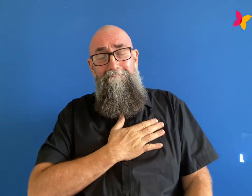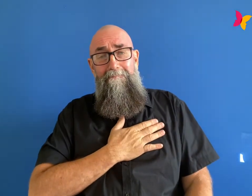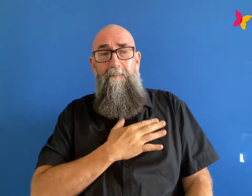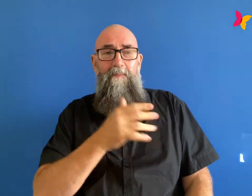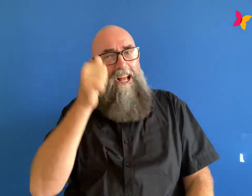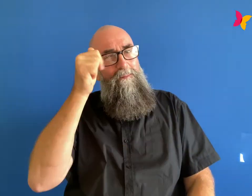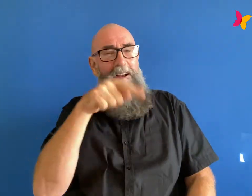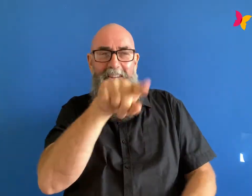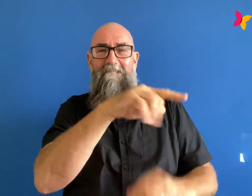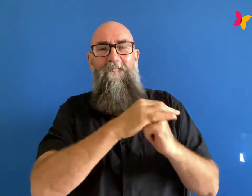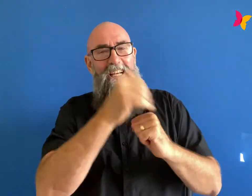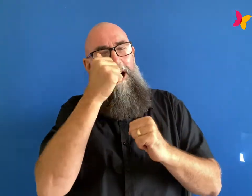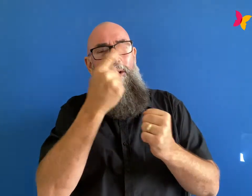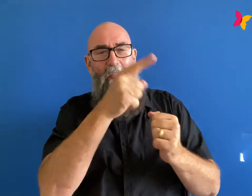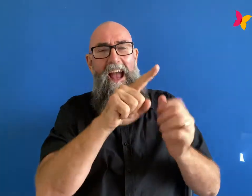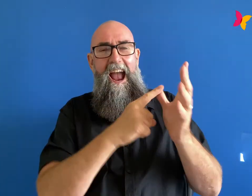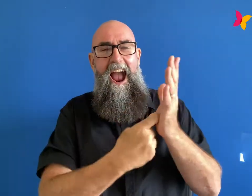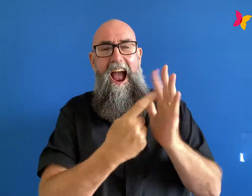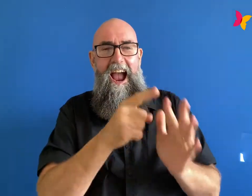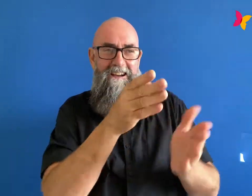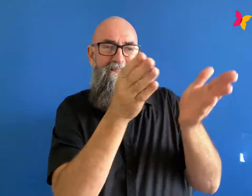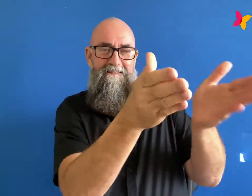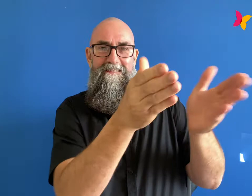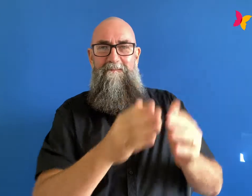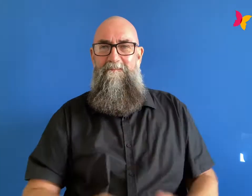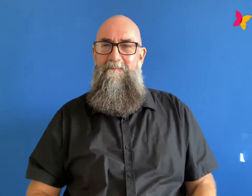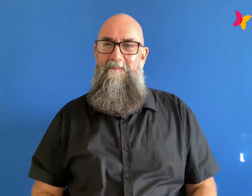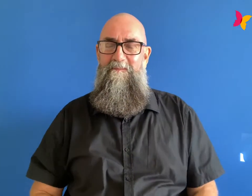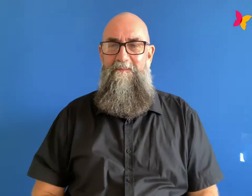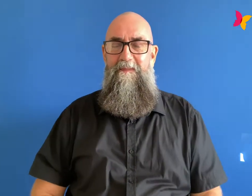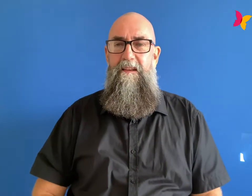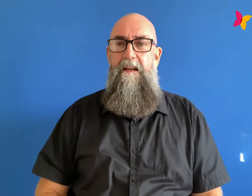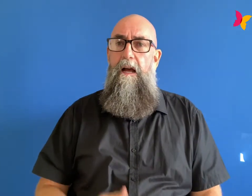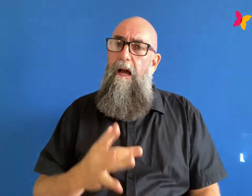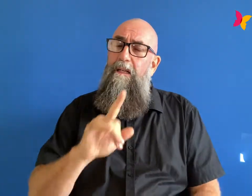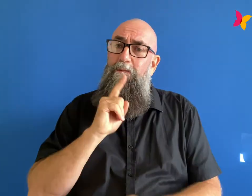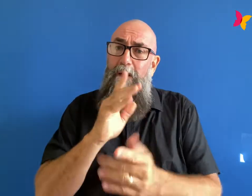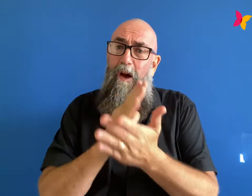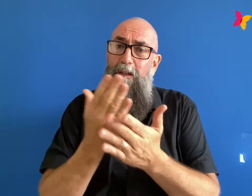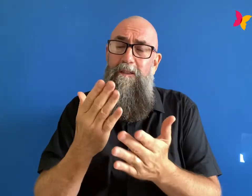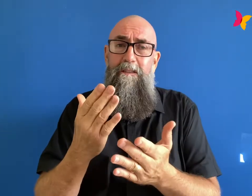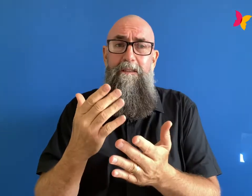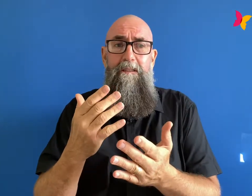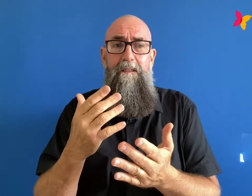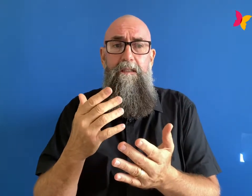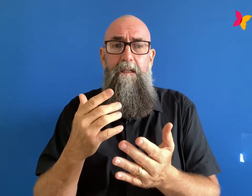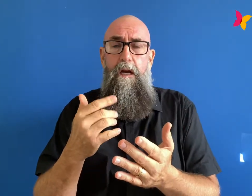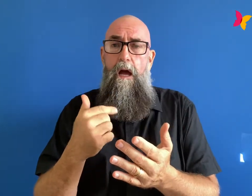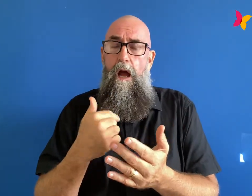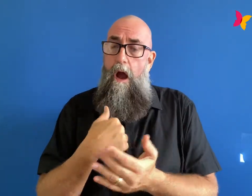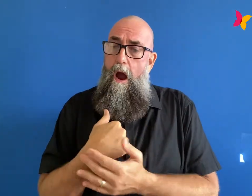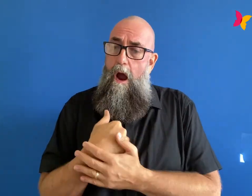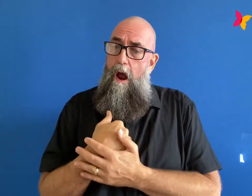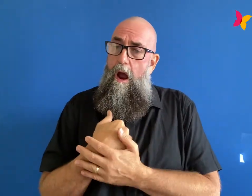are though so i think after having such an intense near-death experience of a year